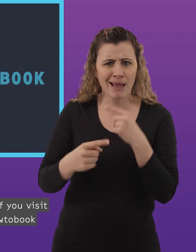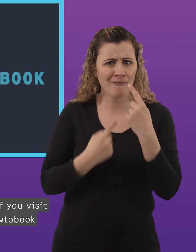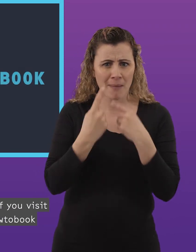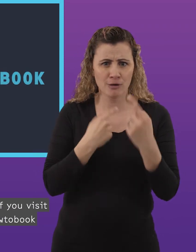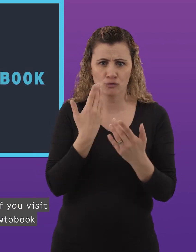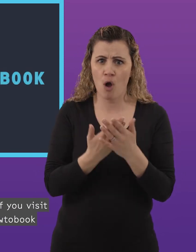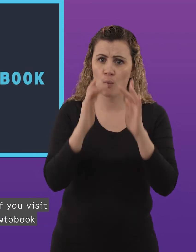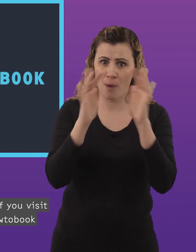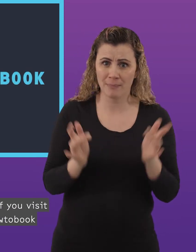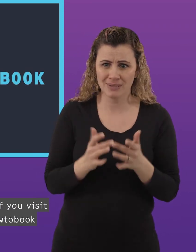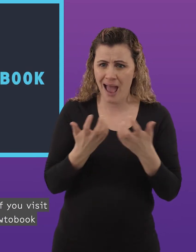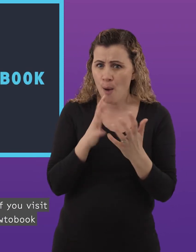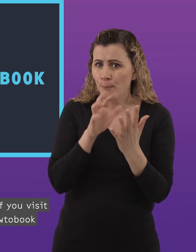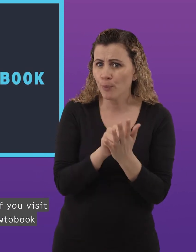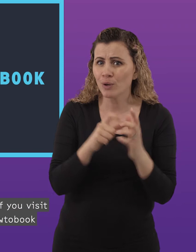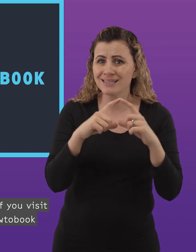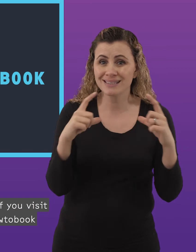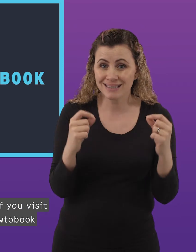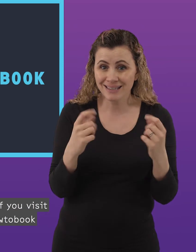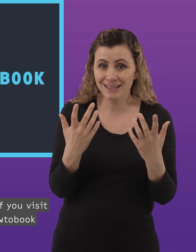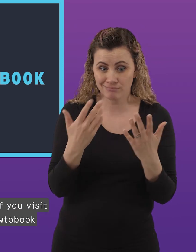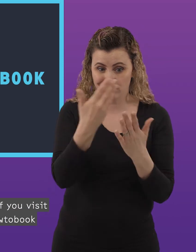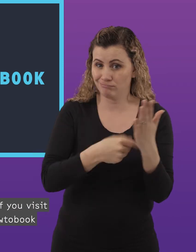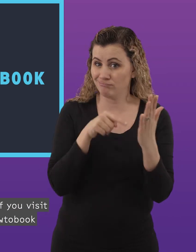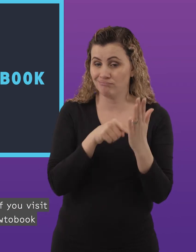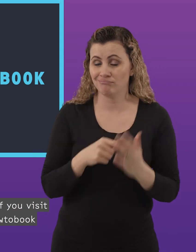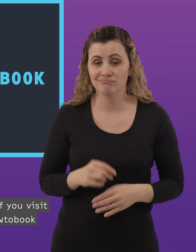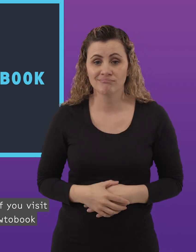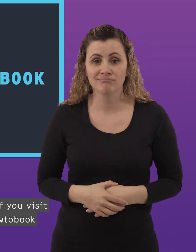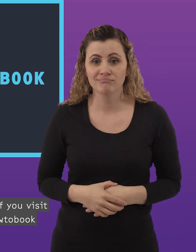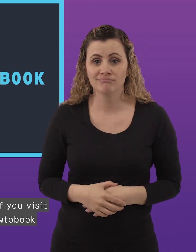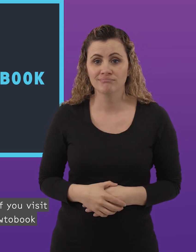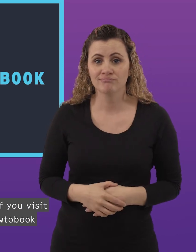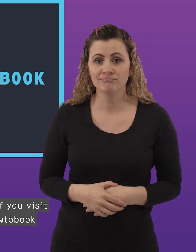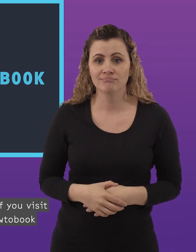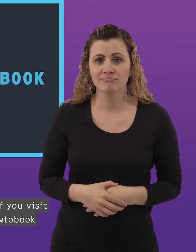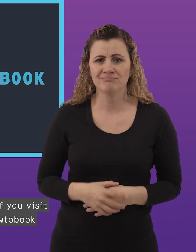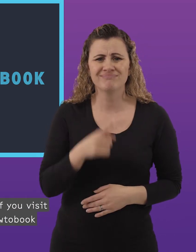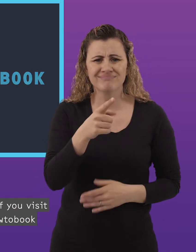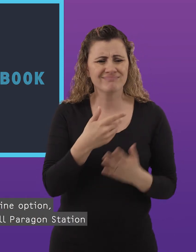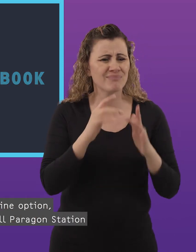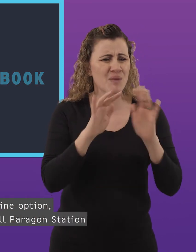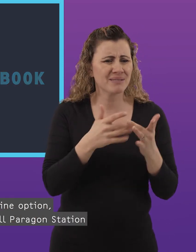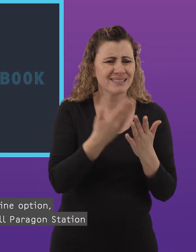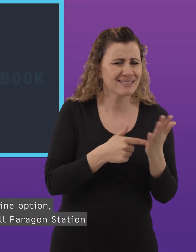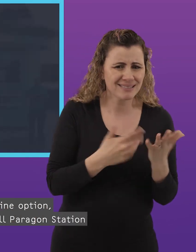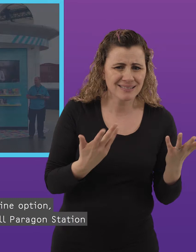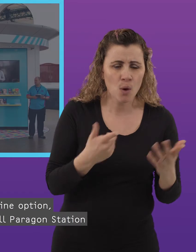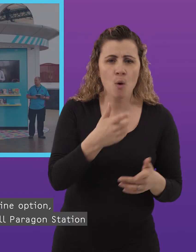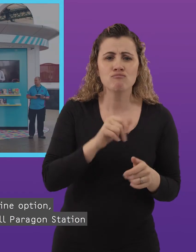visit whole 2017.co.uk forward slash how to book if you'd prefer an offline option